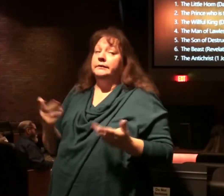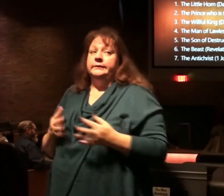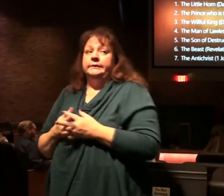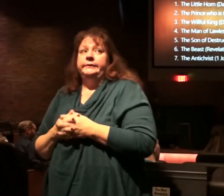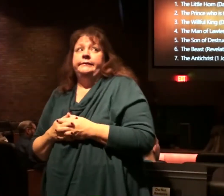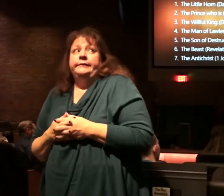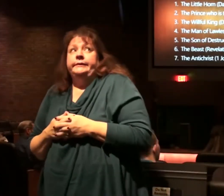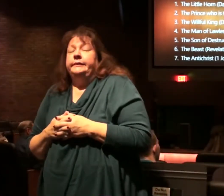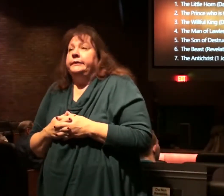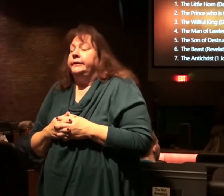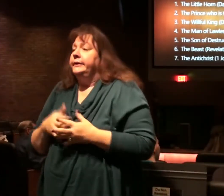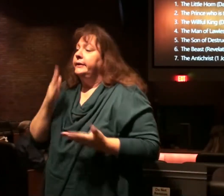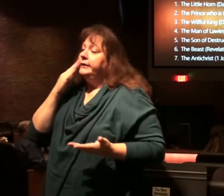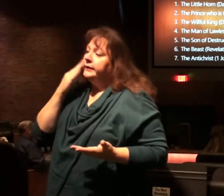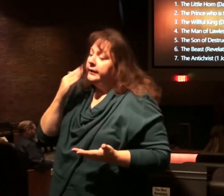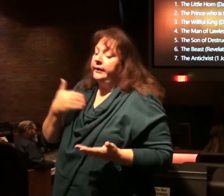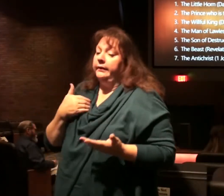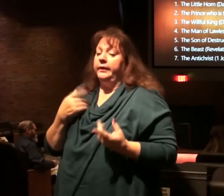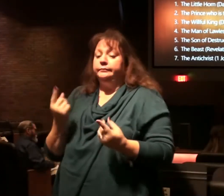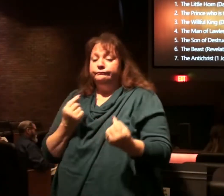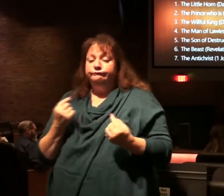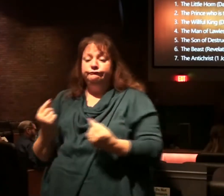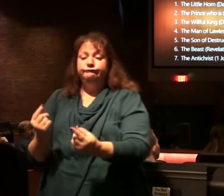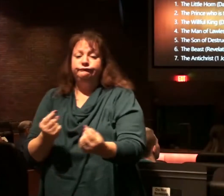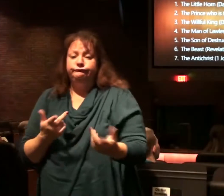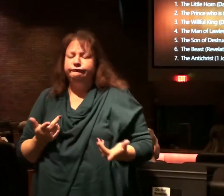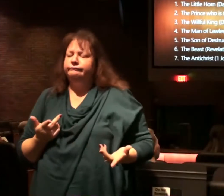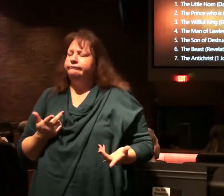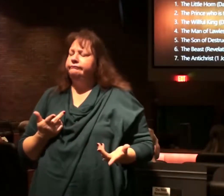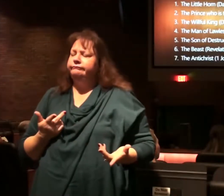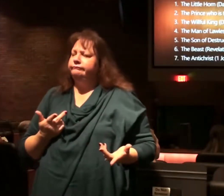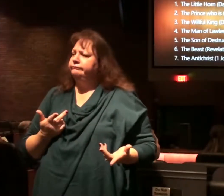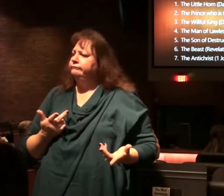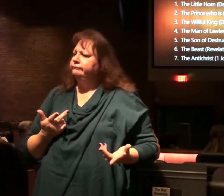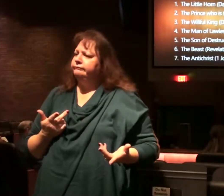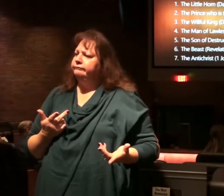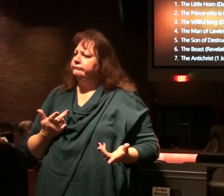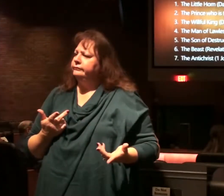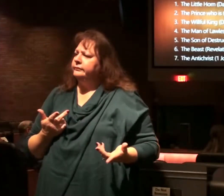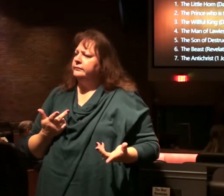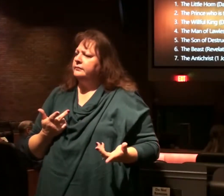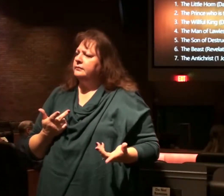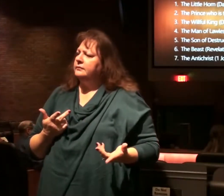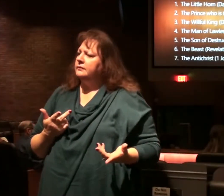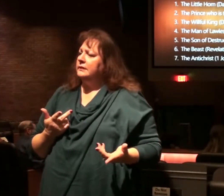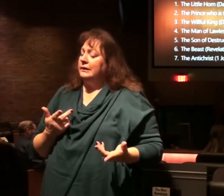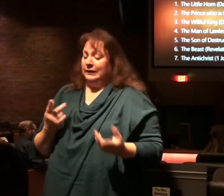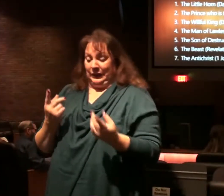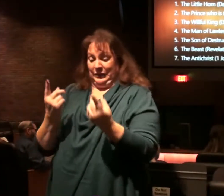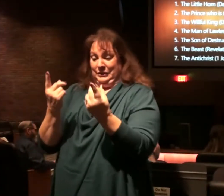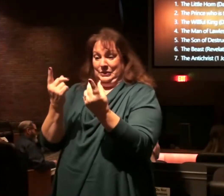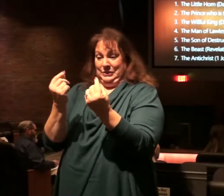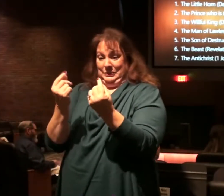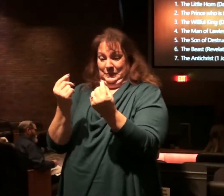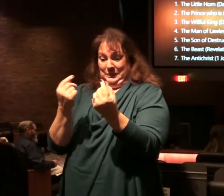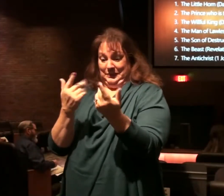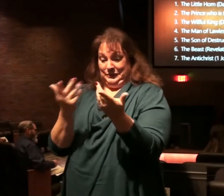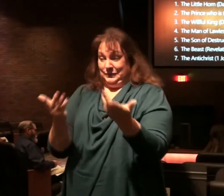you know, I've got things to do. And somehow, the things to do